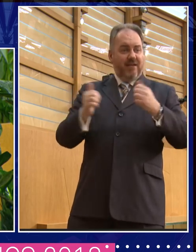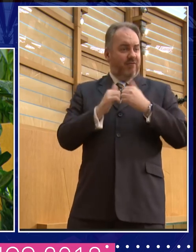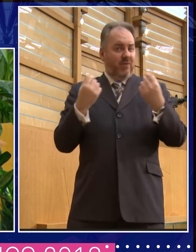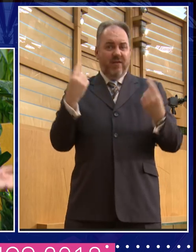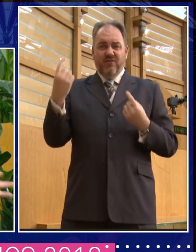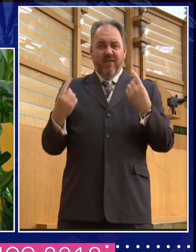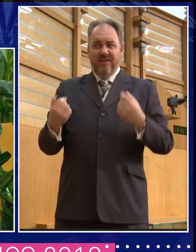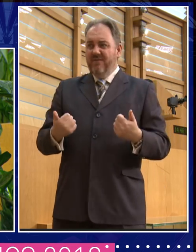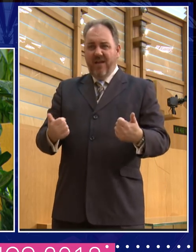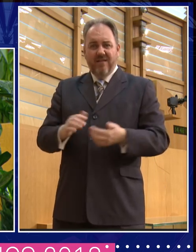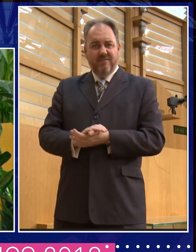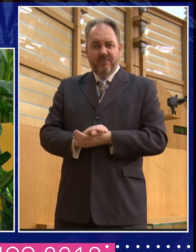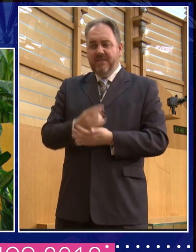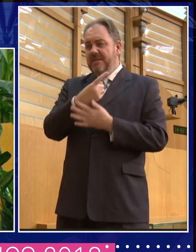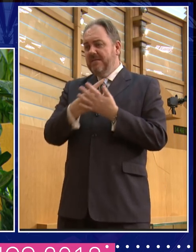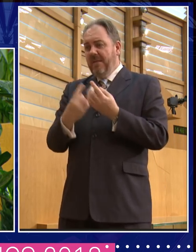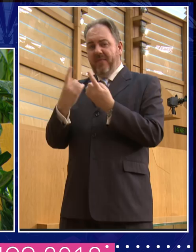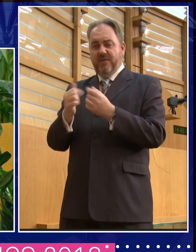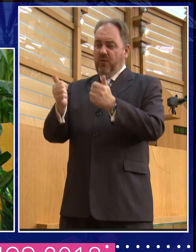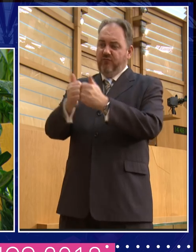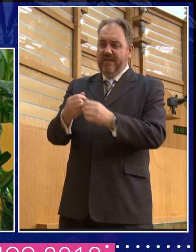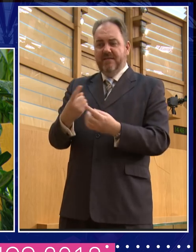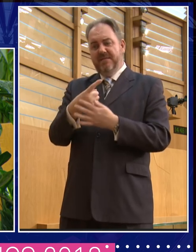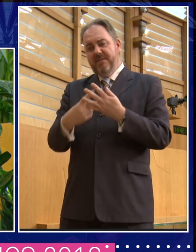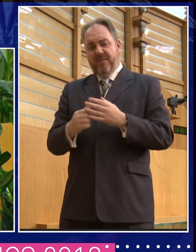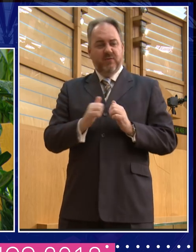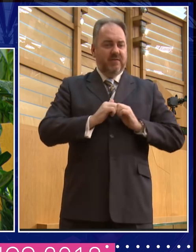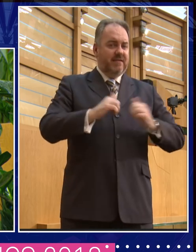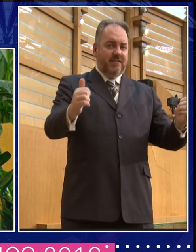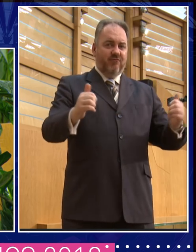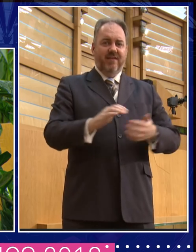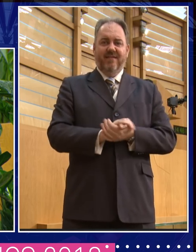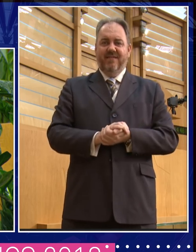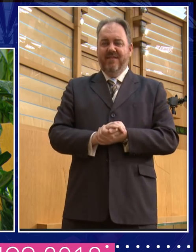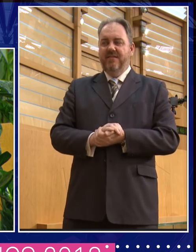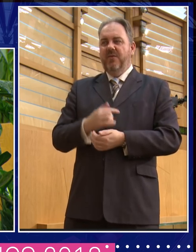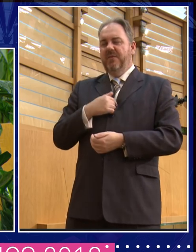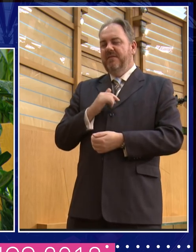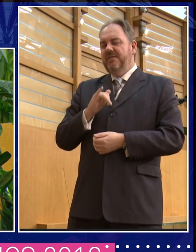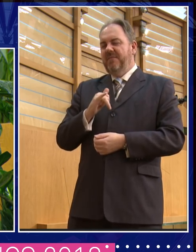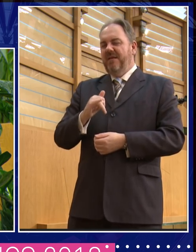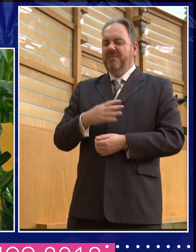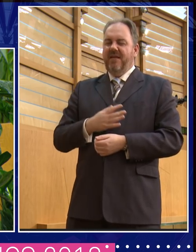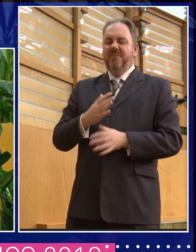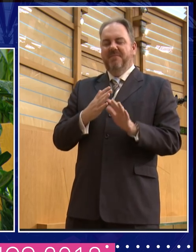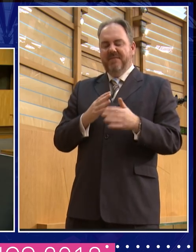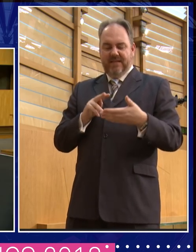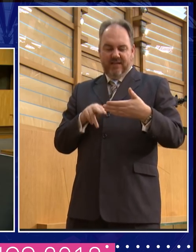one thing. We might agree in a lot of others. So, I, I, I bridle every time I see. I'm very disappointed. Yes,